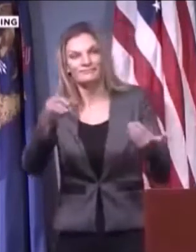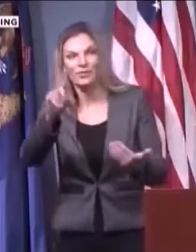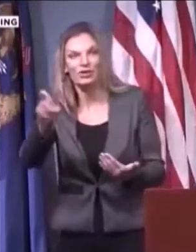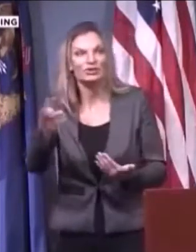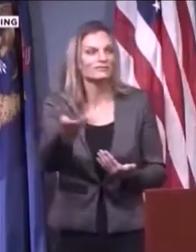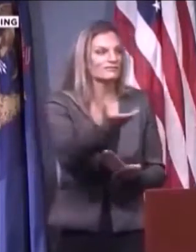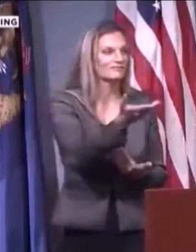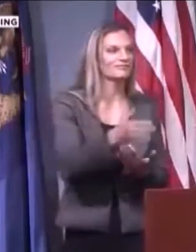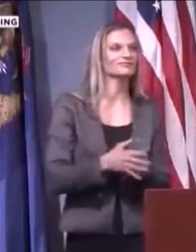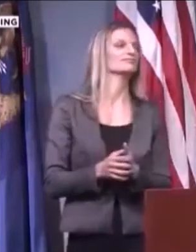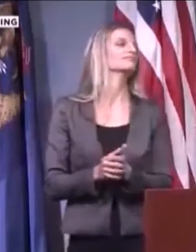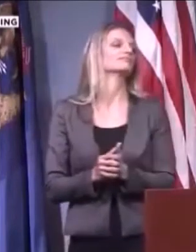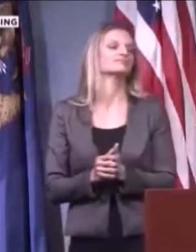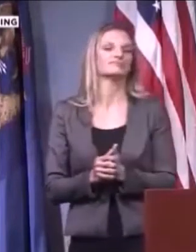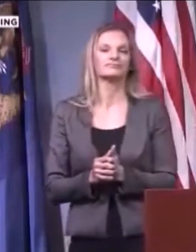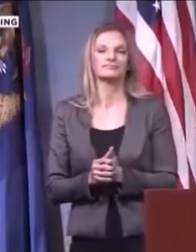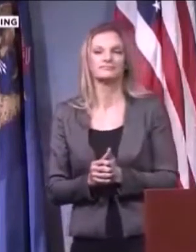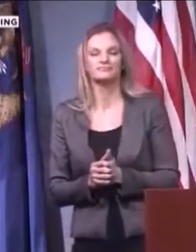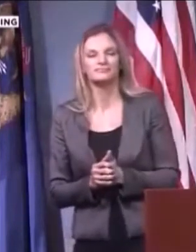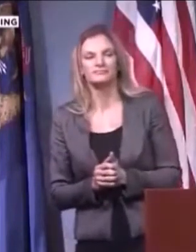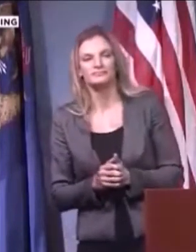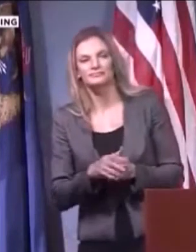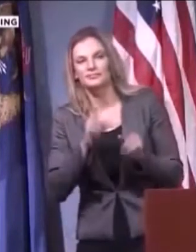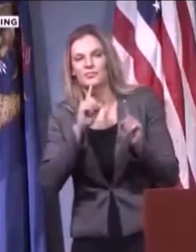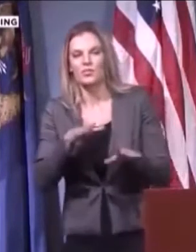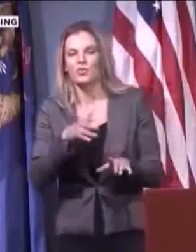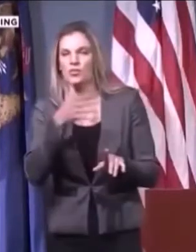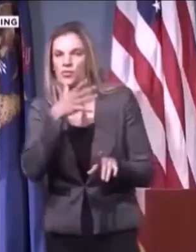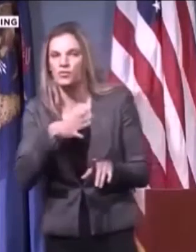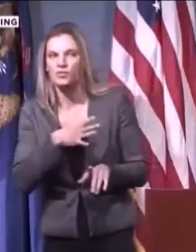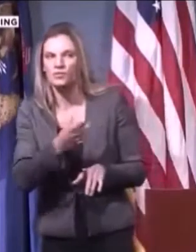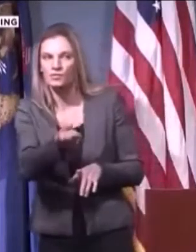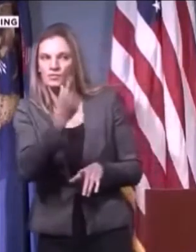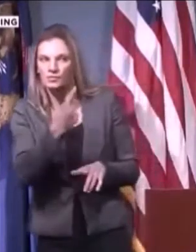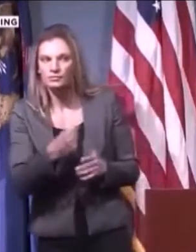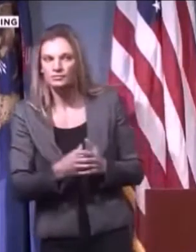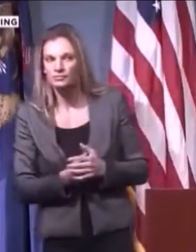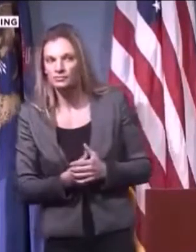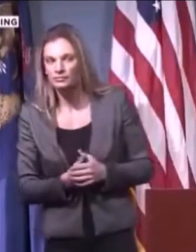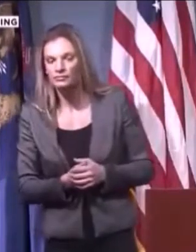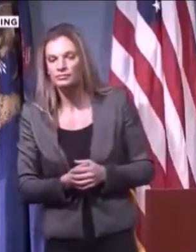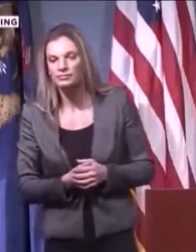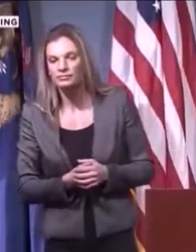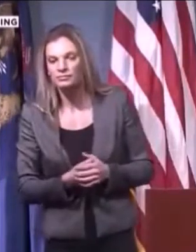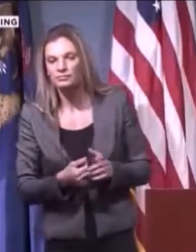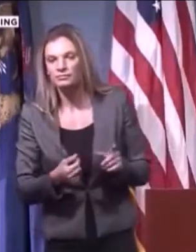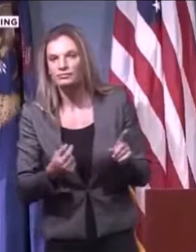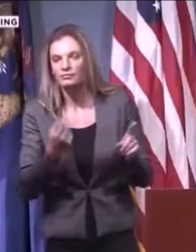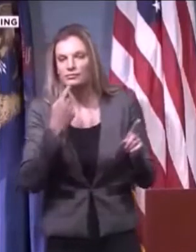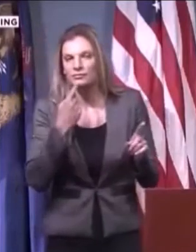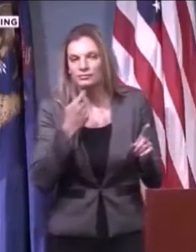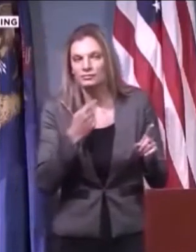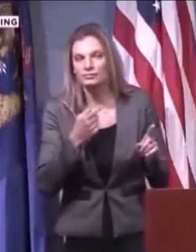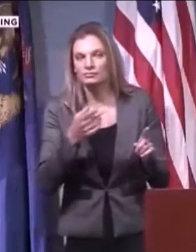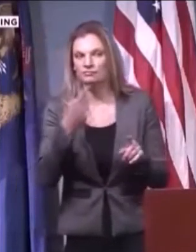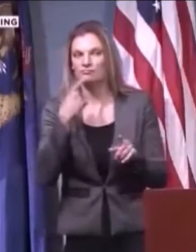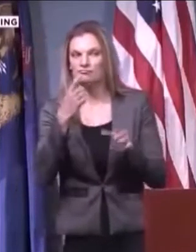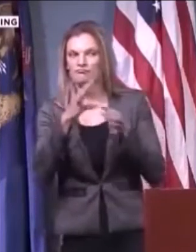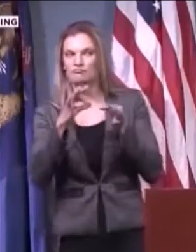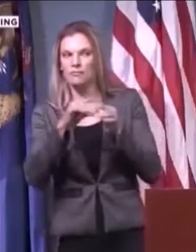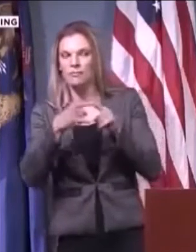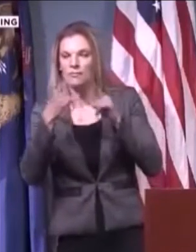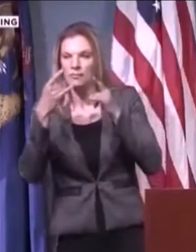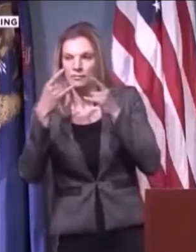less, she's proving that she's nothing but a divisive bitch is what she is. Now, she